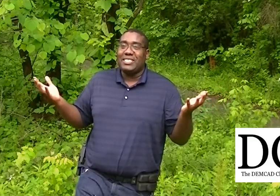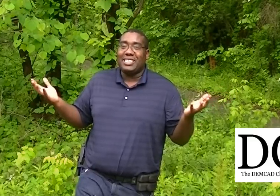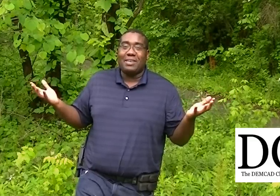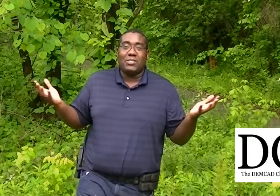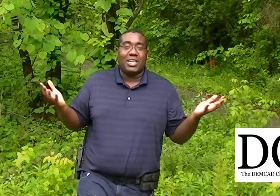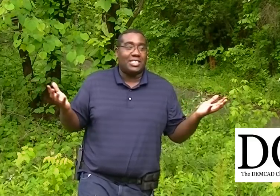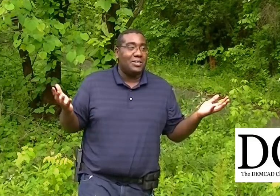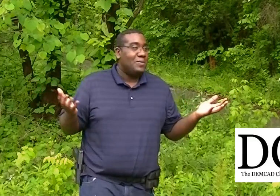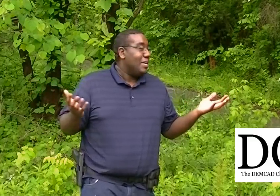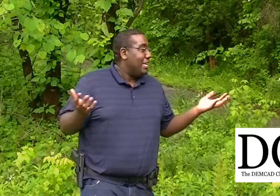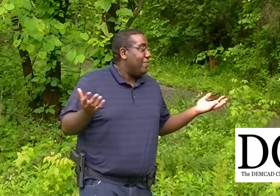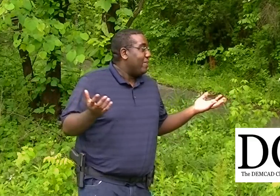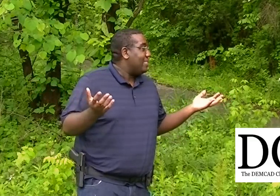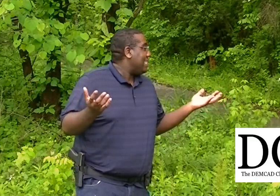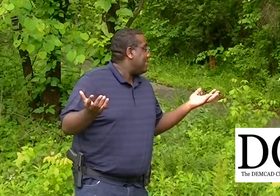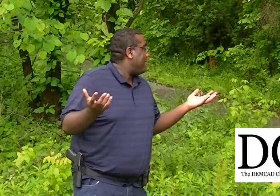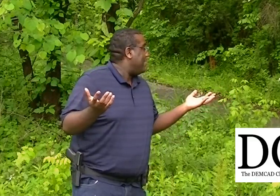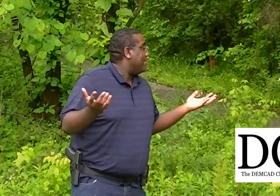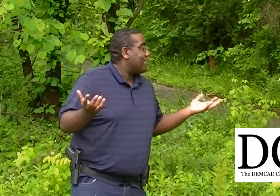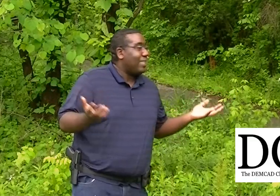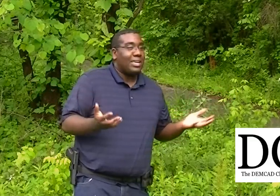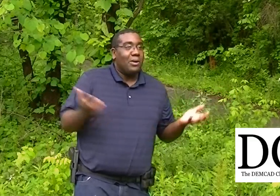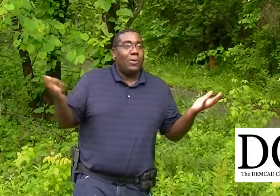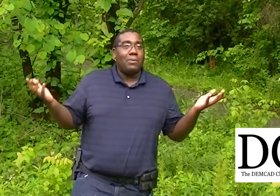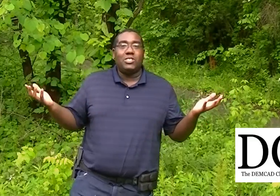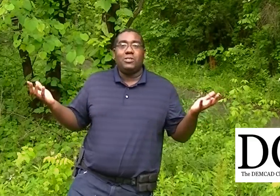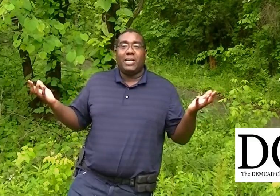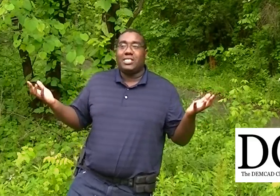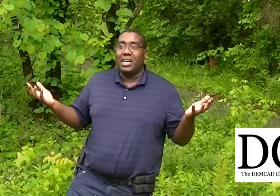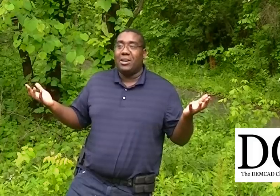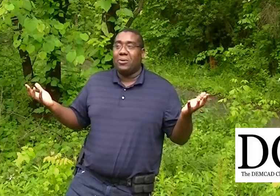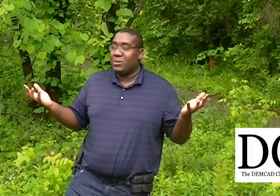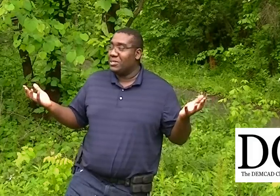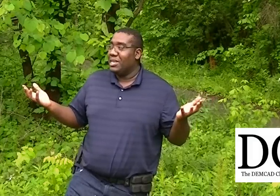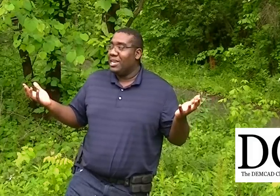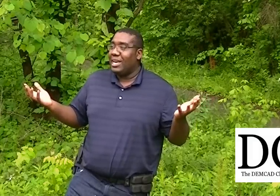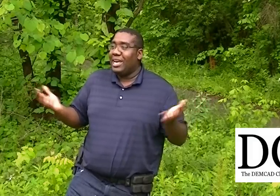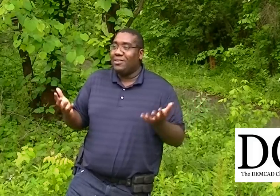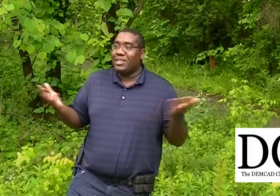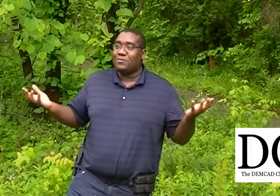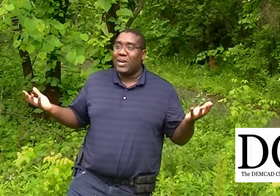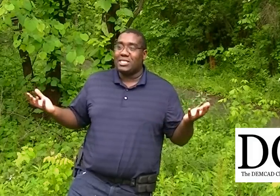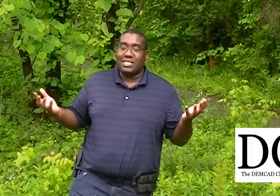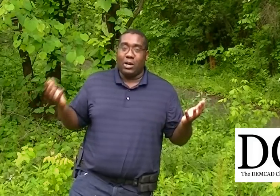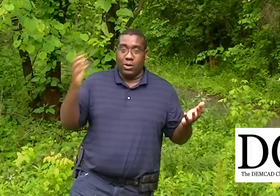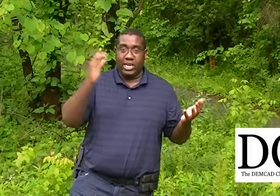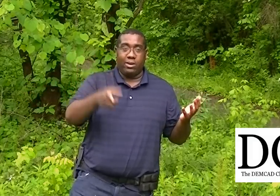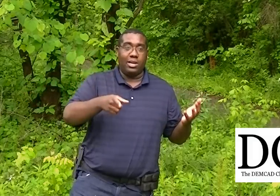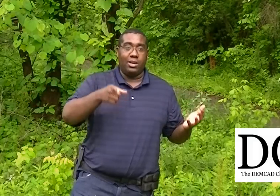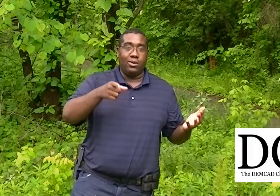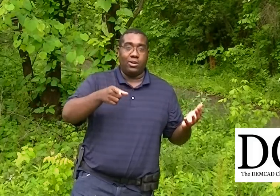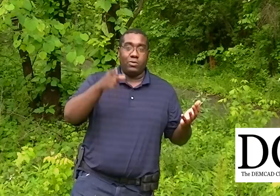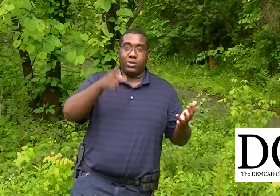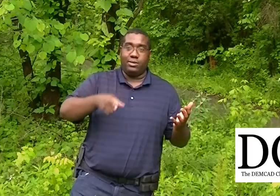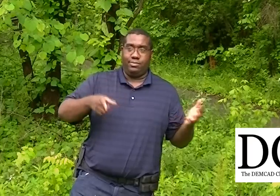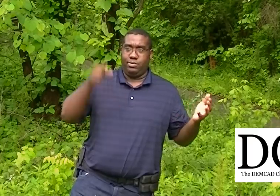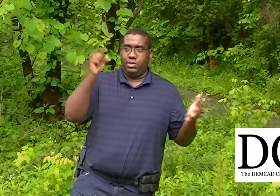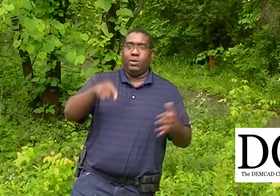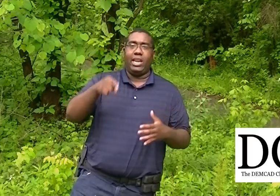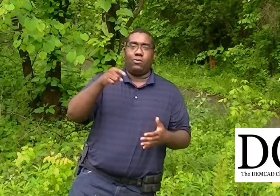basically what you have to do if you're a sex offender. So like, why would you do that to gun owners? I don't think it's right to say, okay, you're a gun owner. You've got to